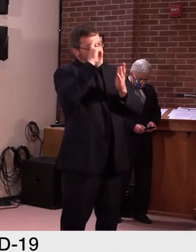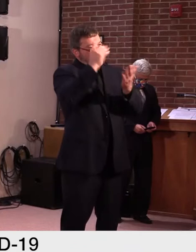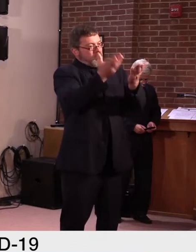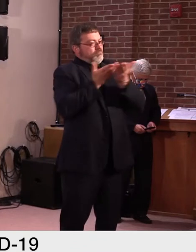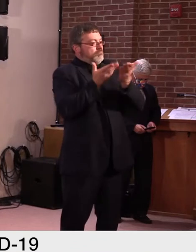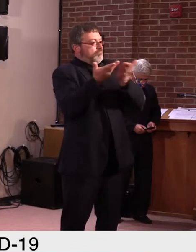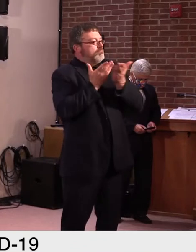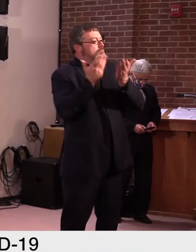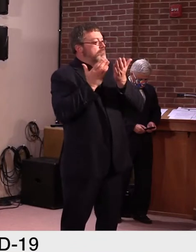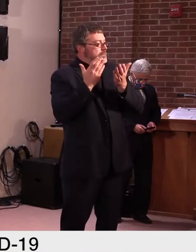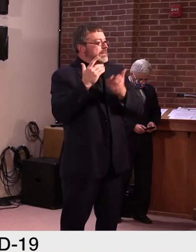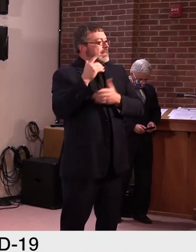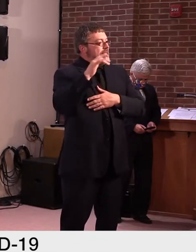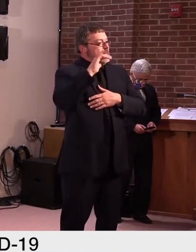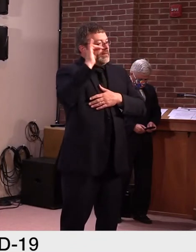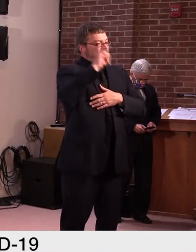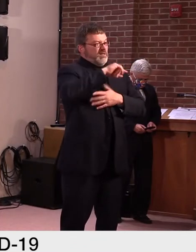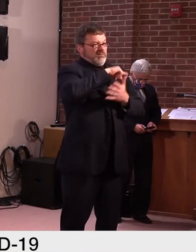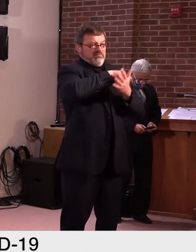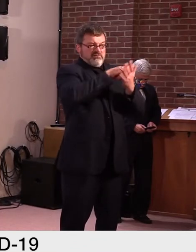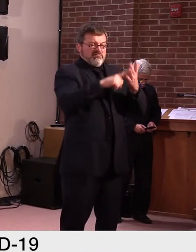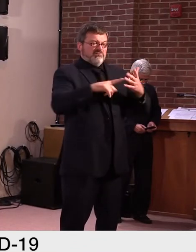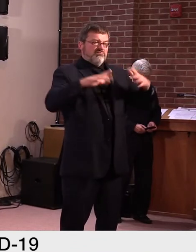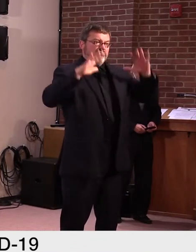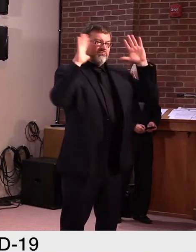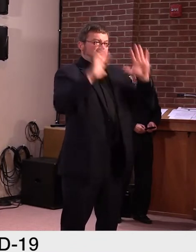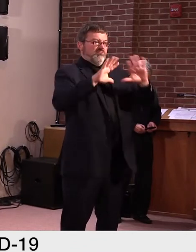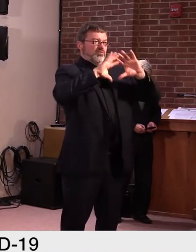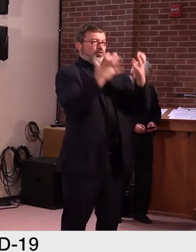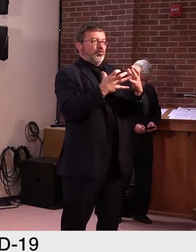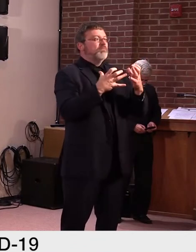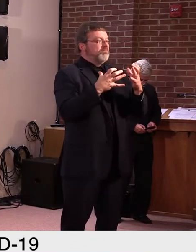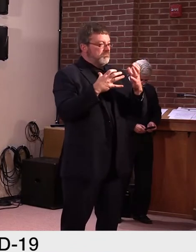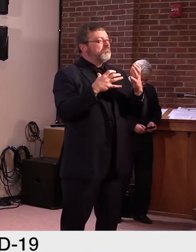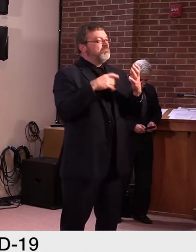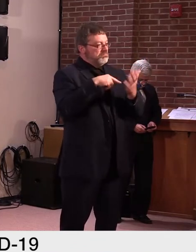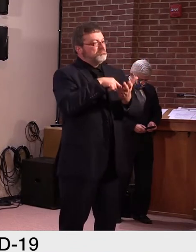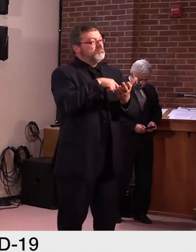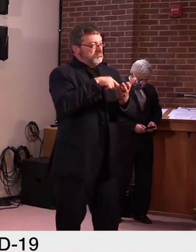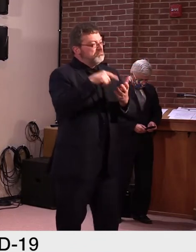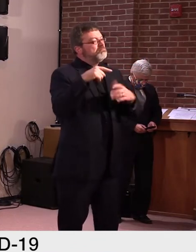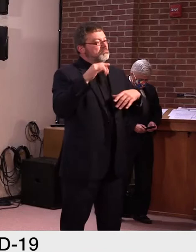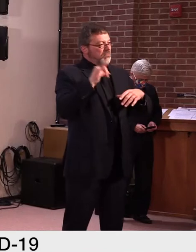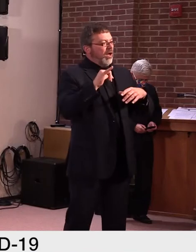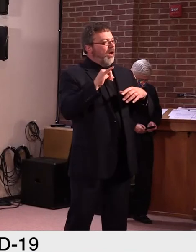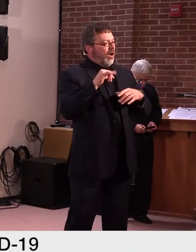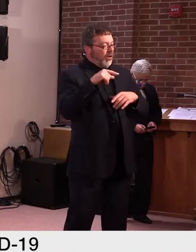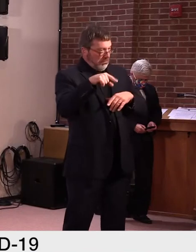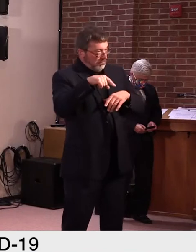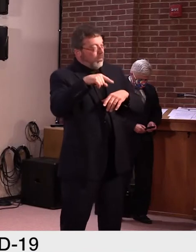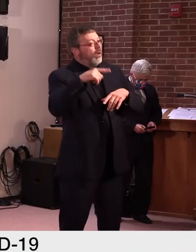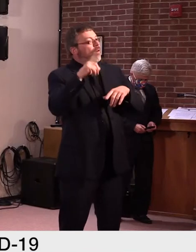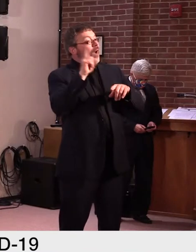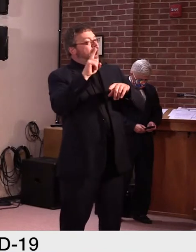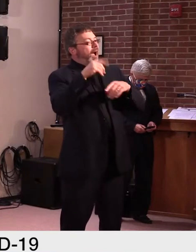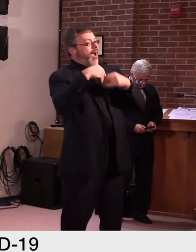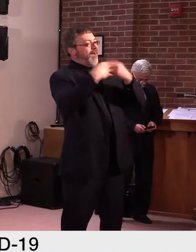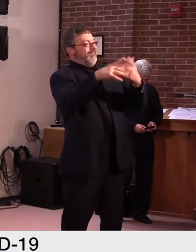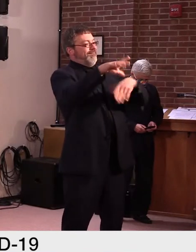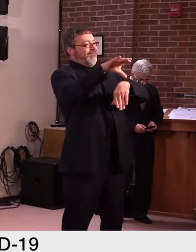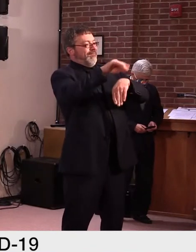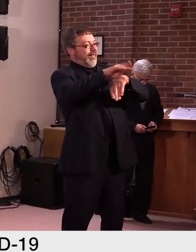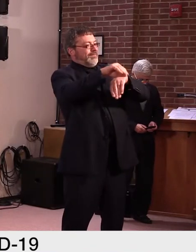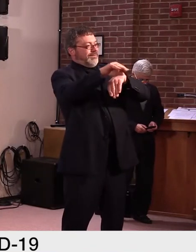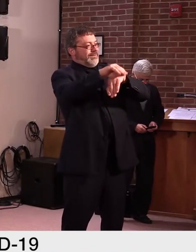And what they brought to the table was the ability to serve broadly around Vermont, um, in all regions, but definitely some